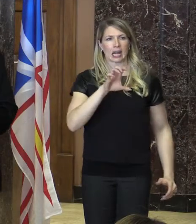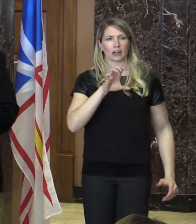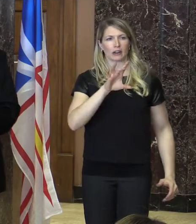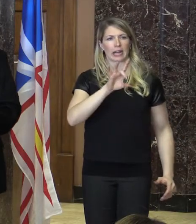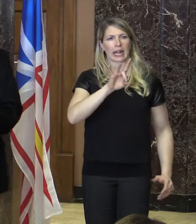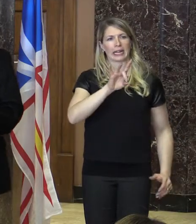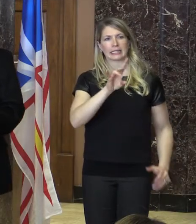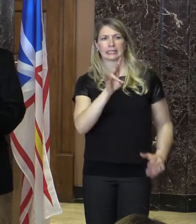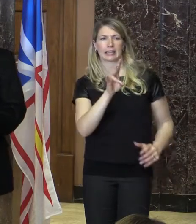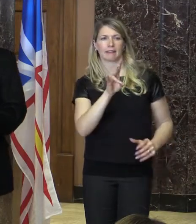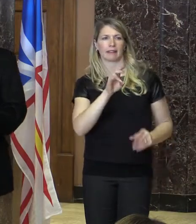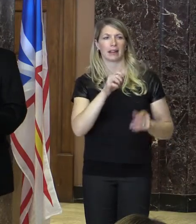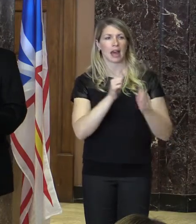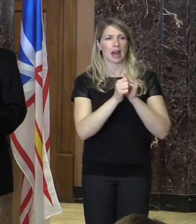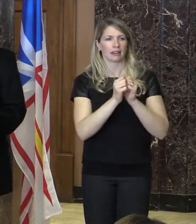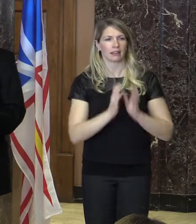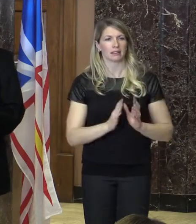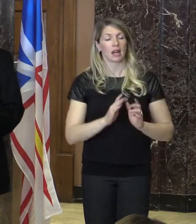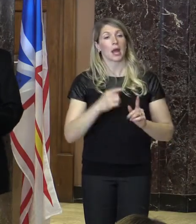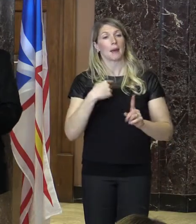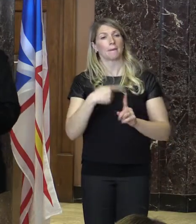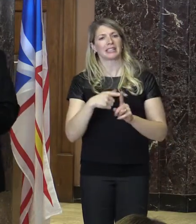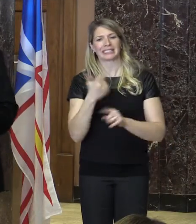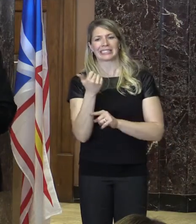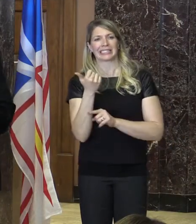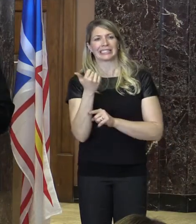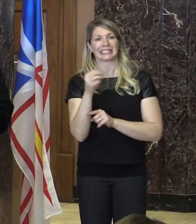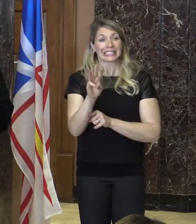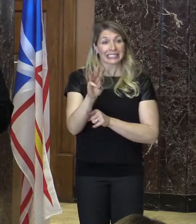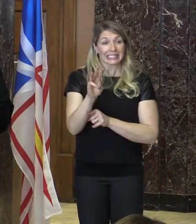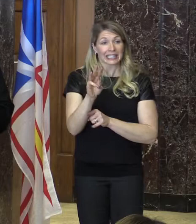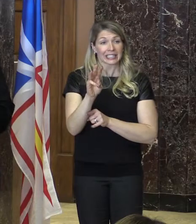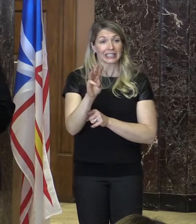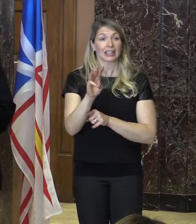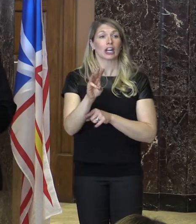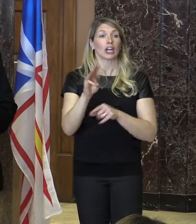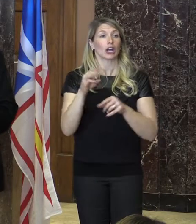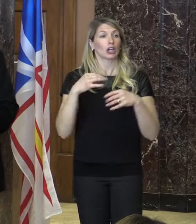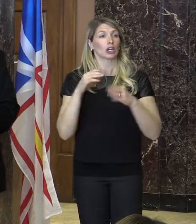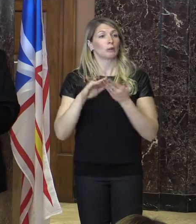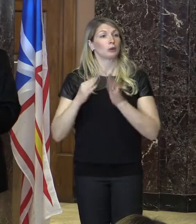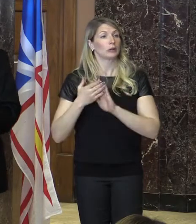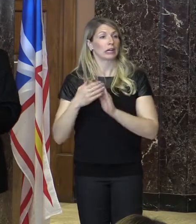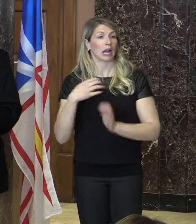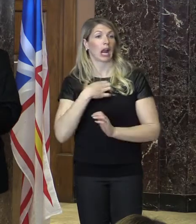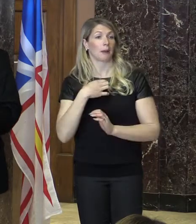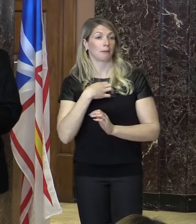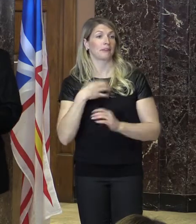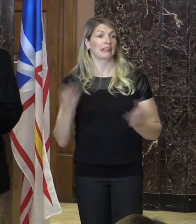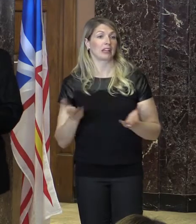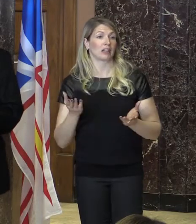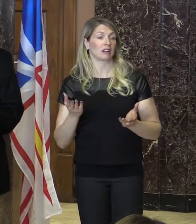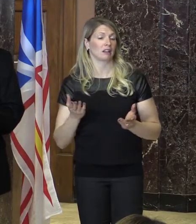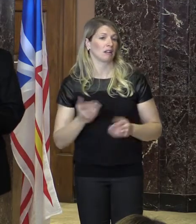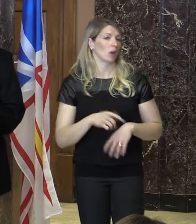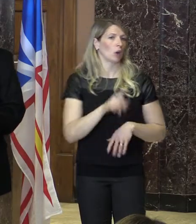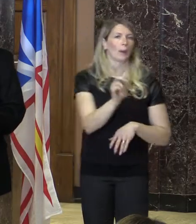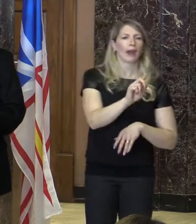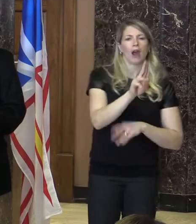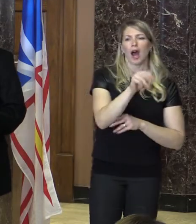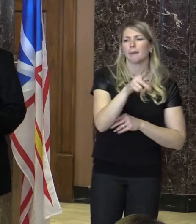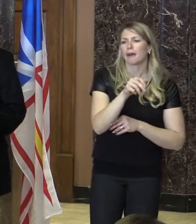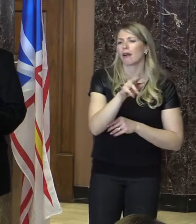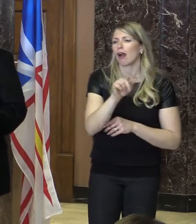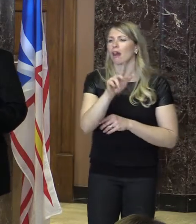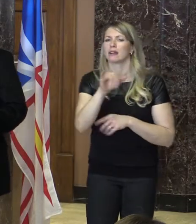in 16 community clubs. And as I said, they serve more than 100 communities across our province, from Upper Gullies to Marystown to